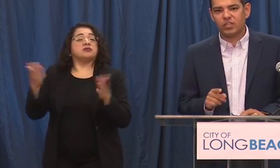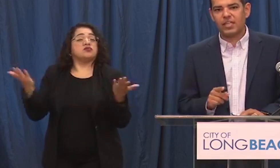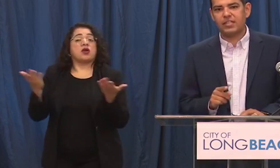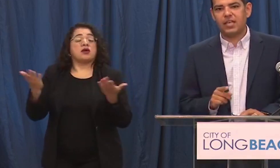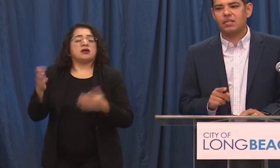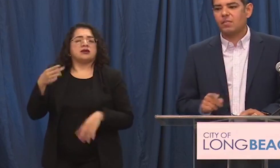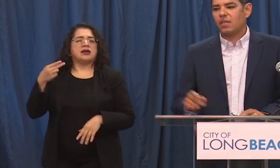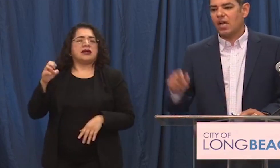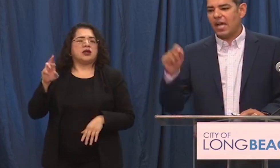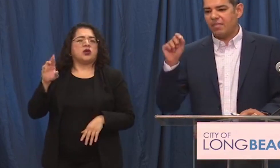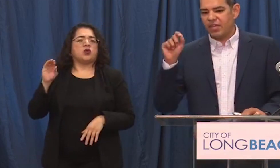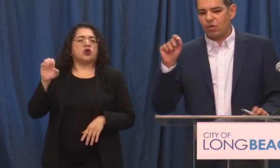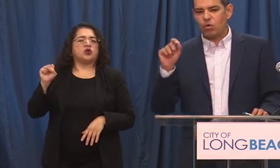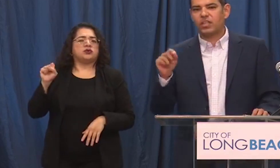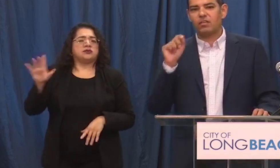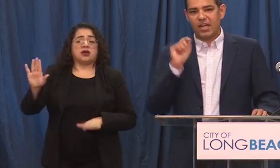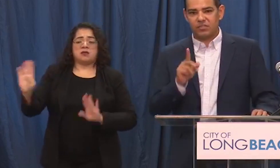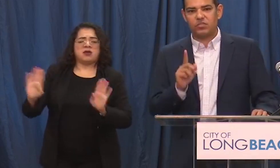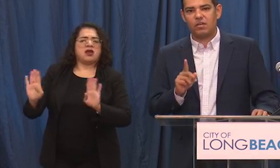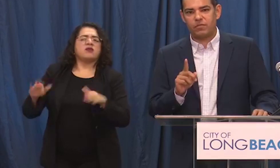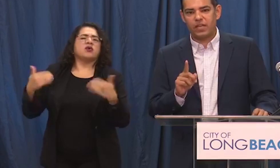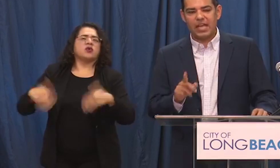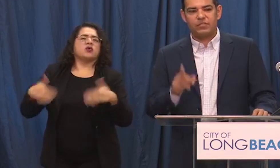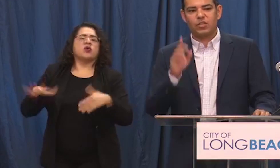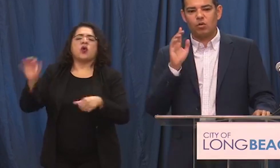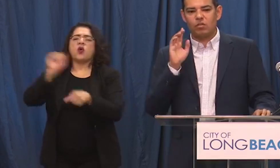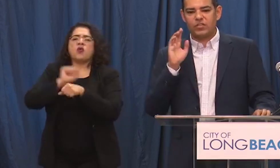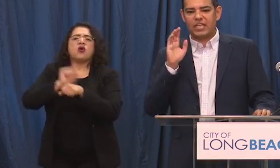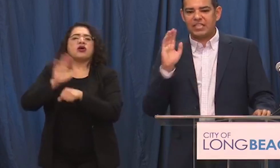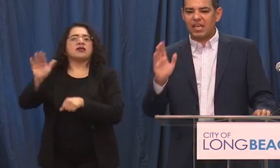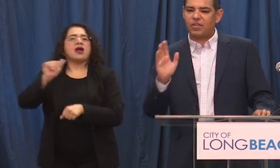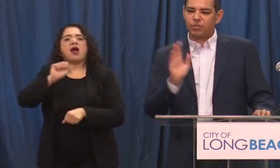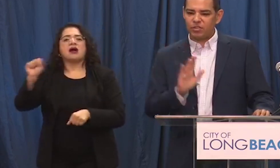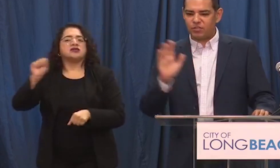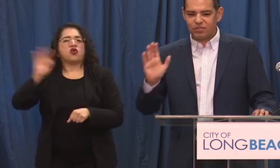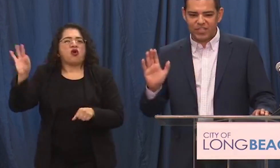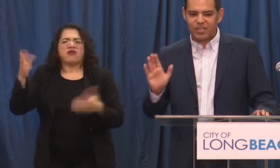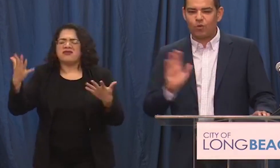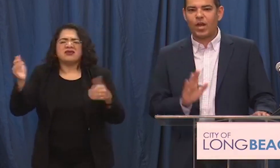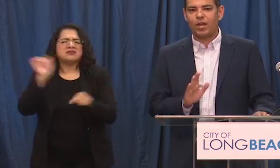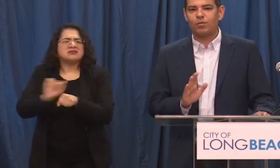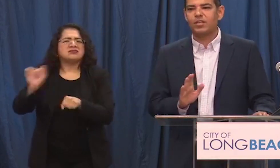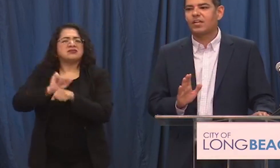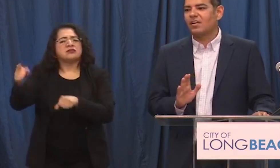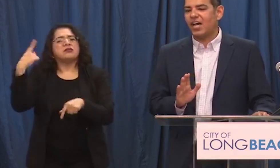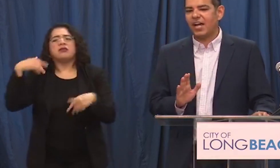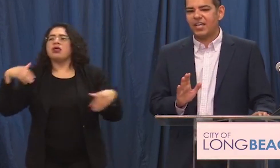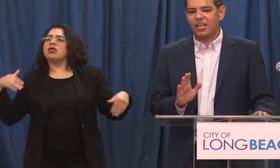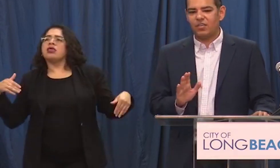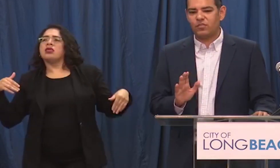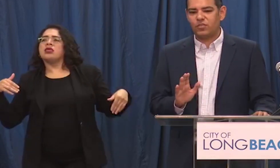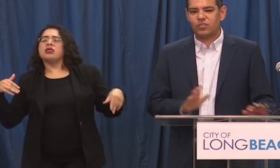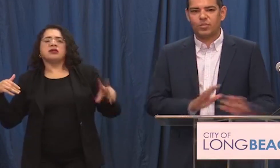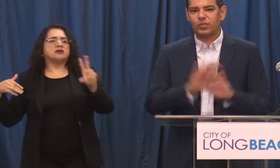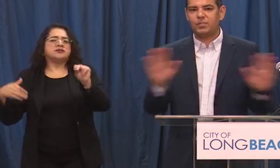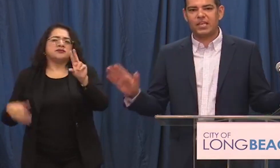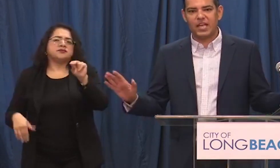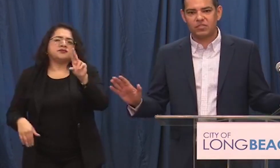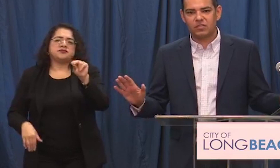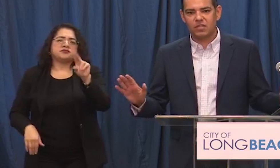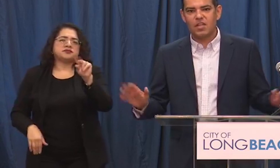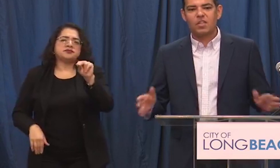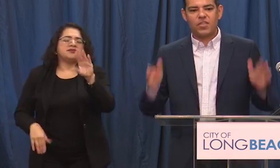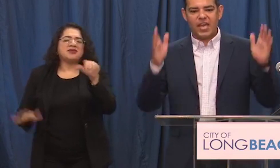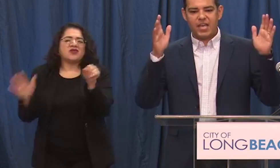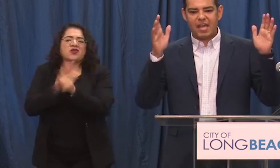proud of the work that they did uh and they are working their asses off and so this idea that they're just standing around uh is just complete